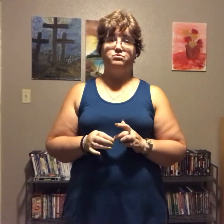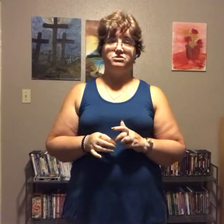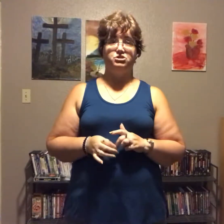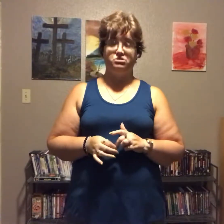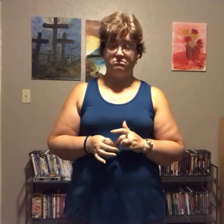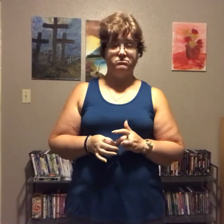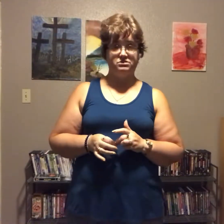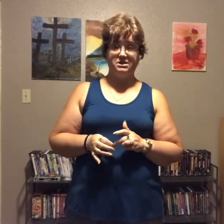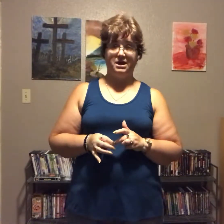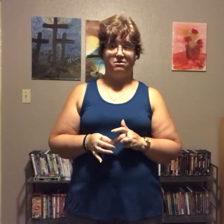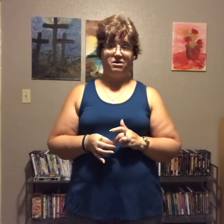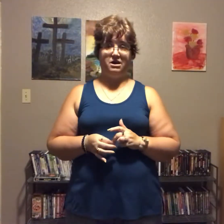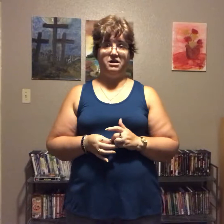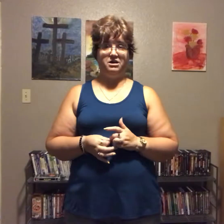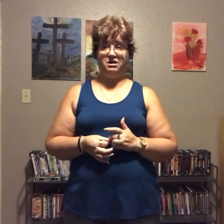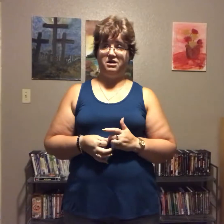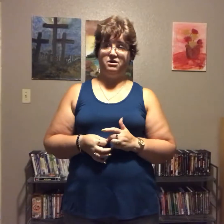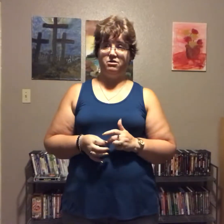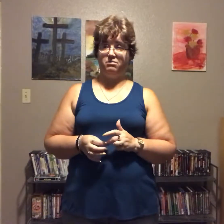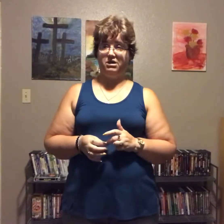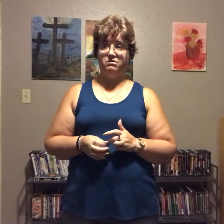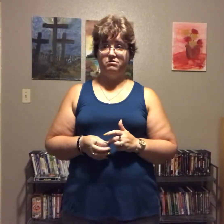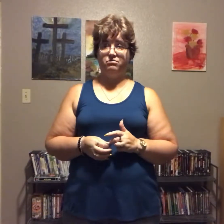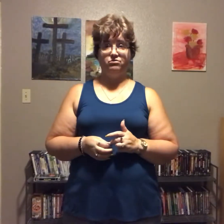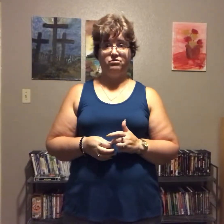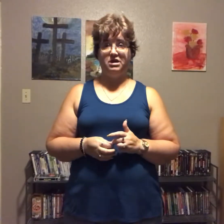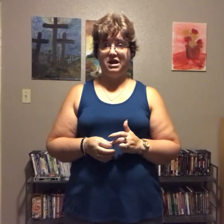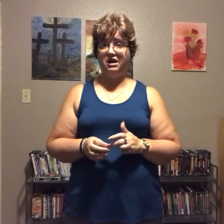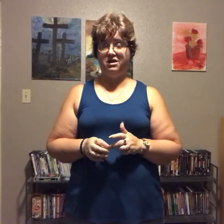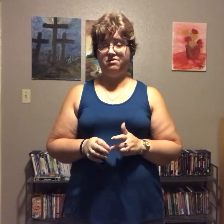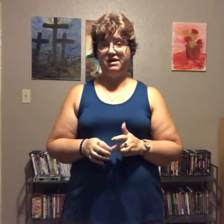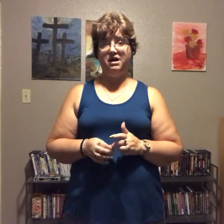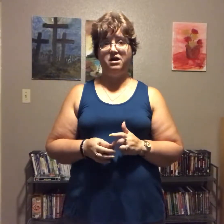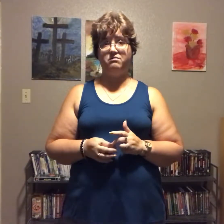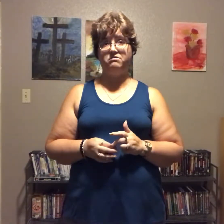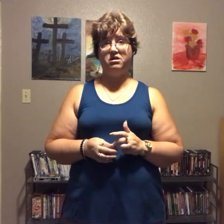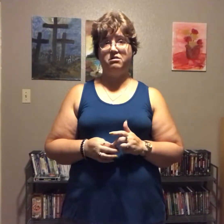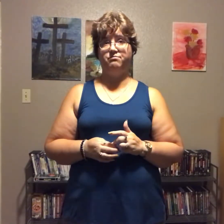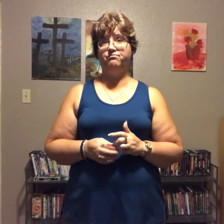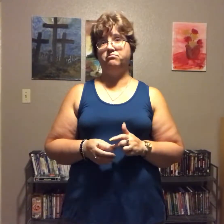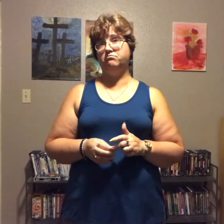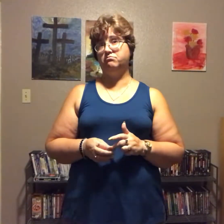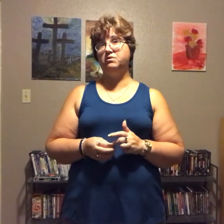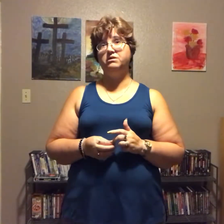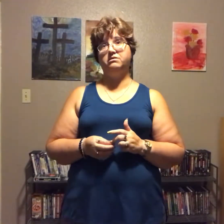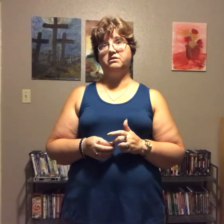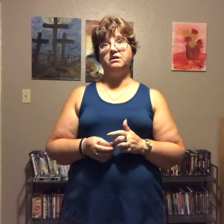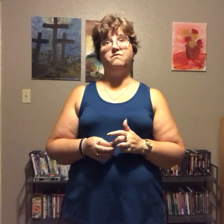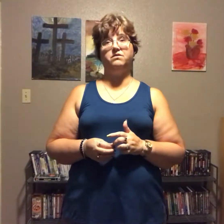was general sow and uh lo mein noodles and that um was a daven